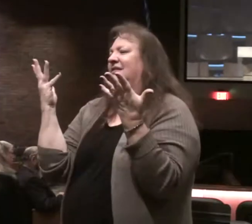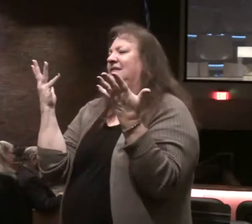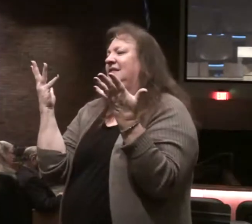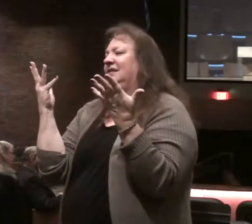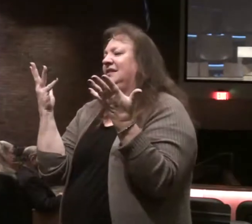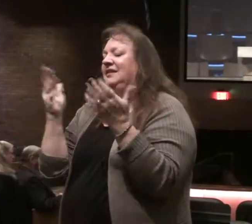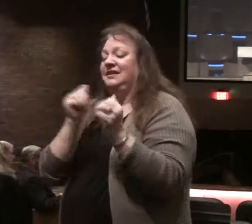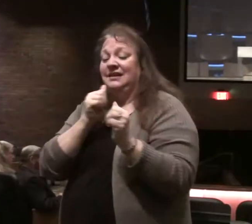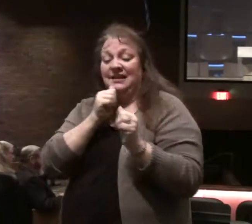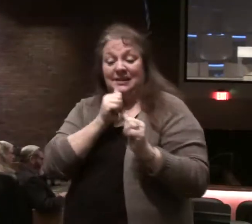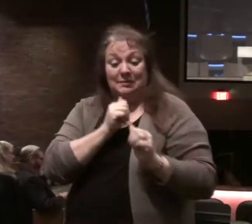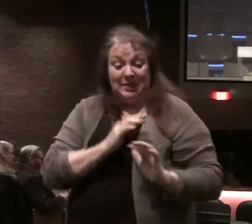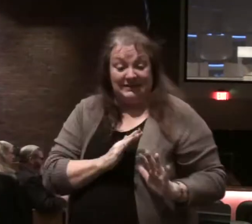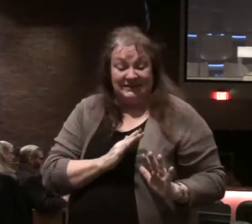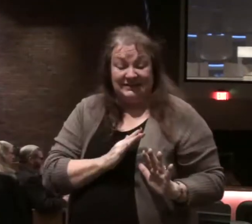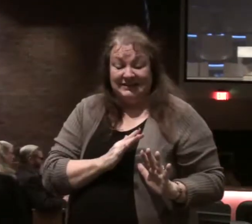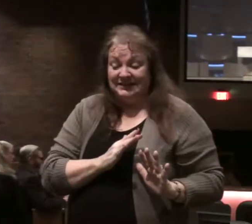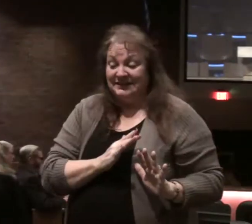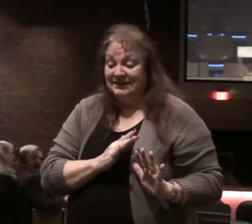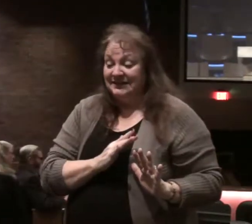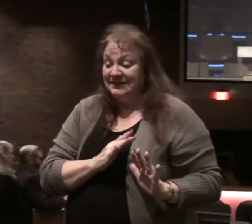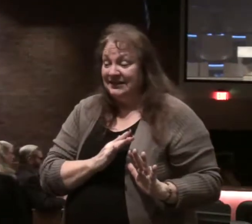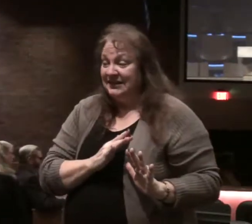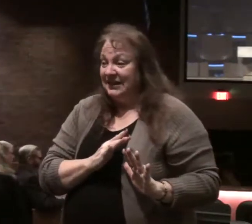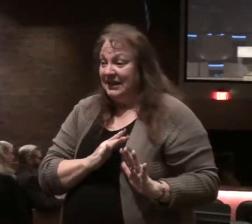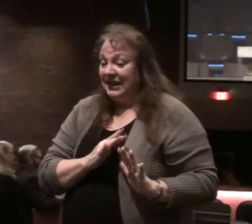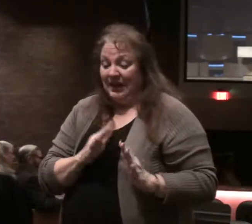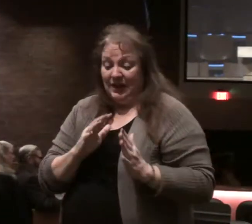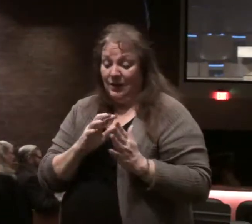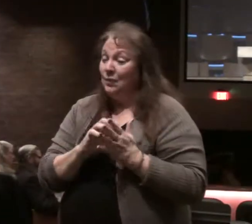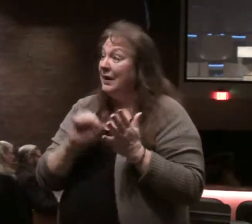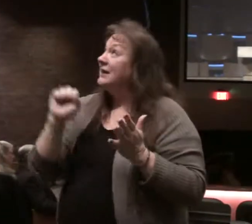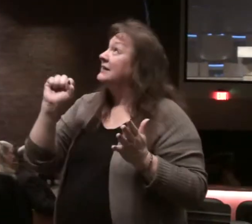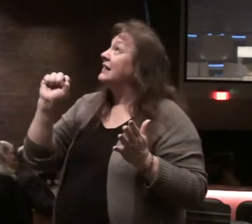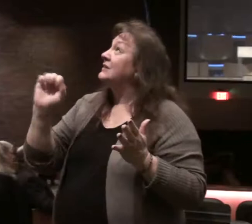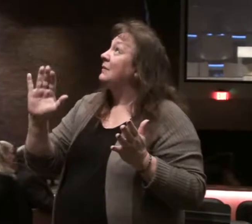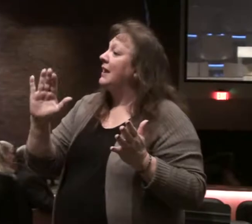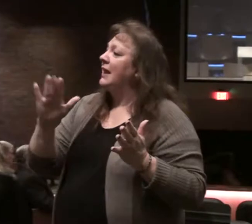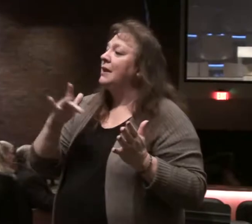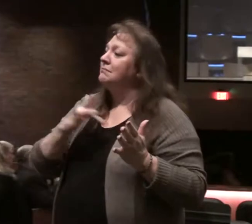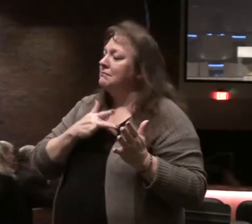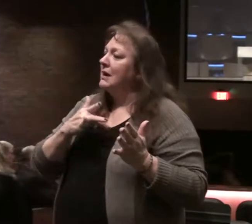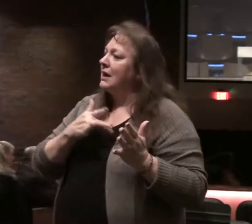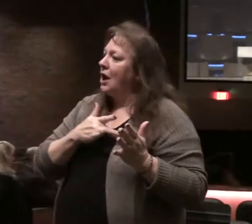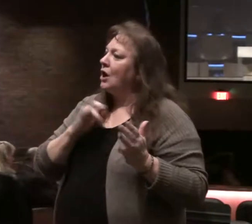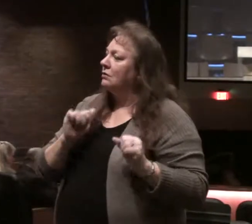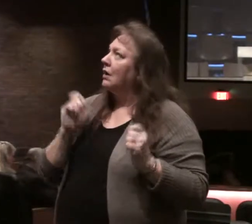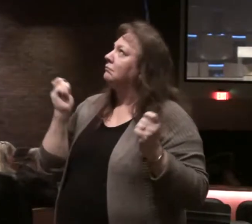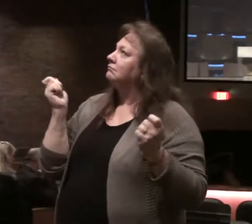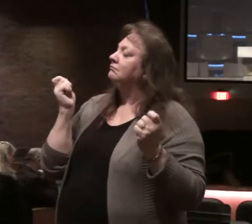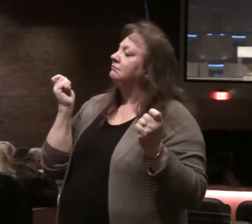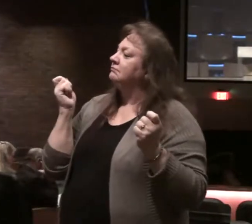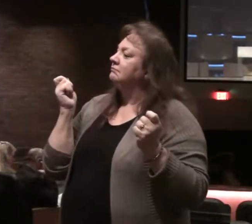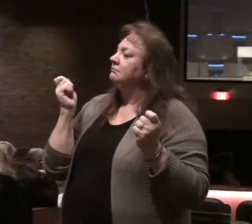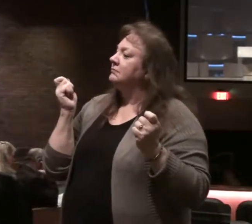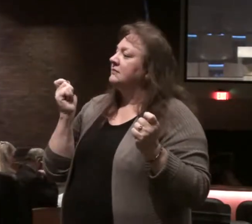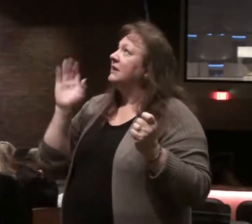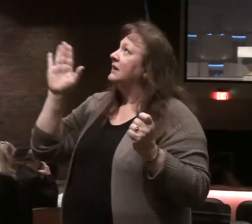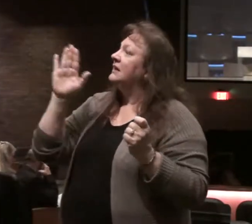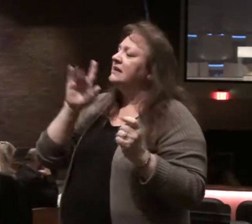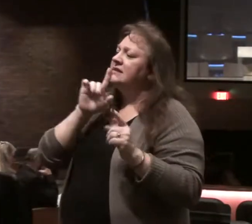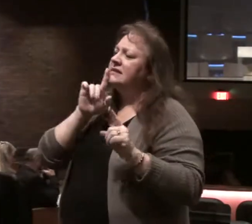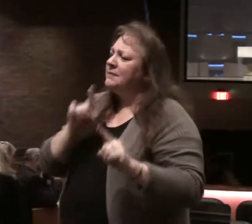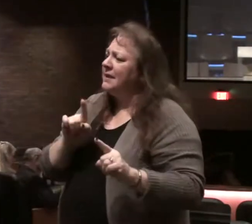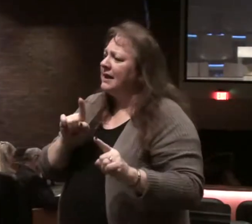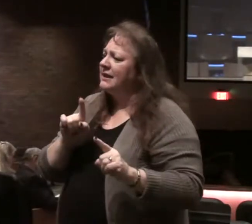In the blessings, and when He takes away, and rejoices the heart. Verse 8, the commandments of the Lord are